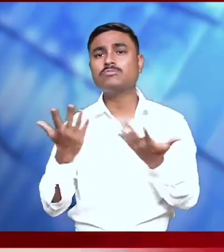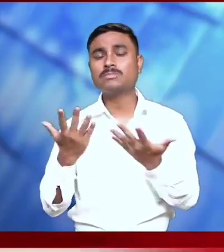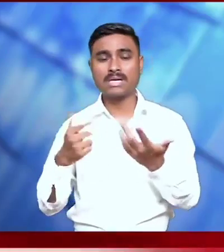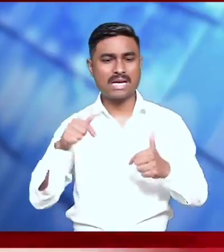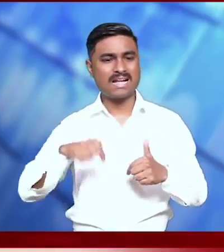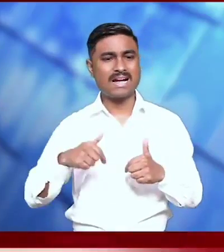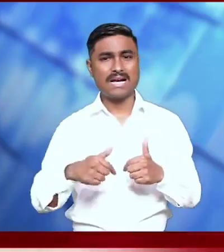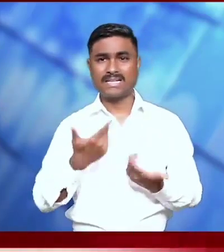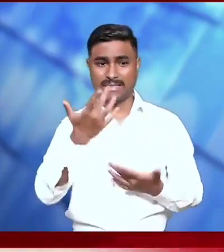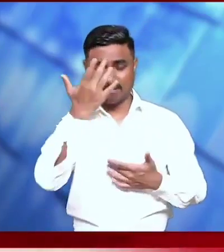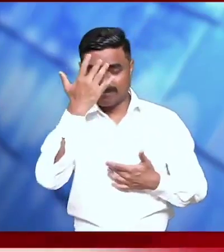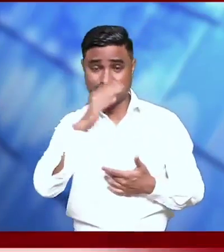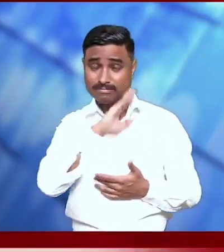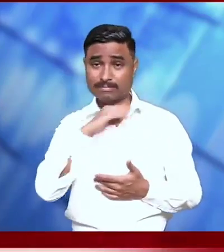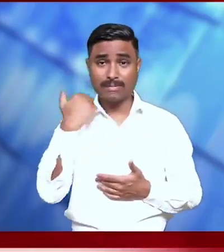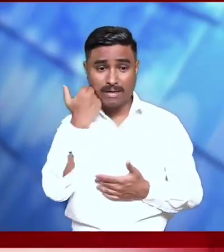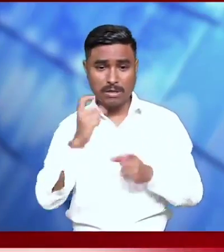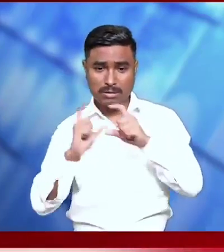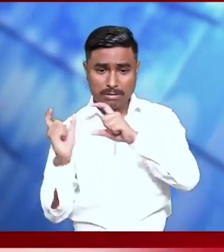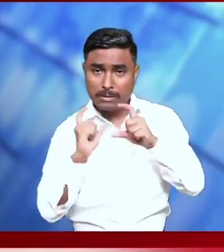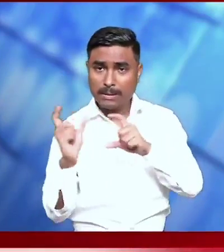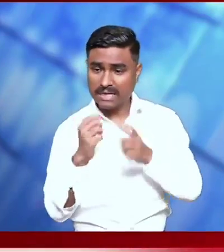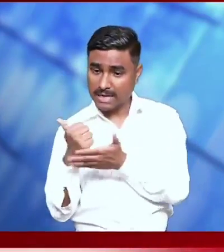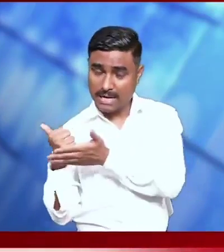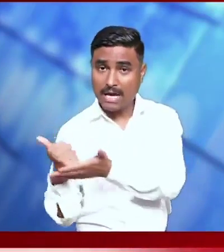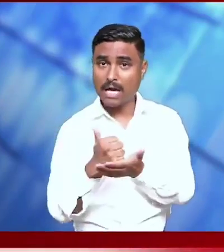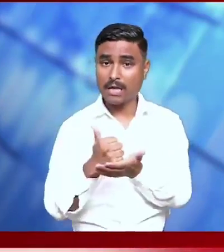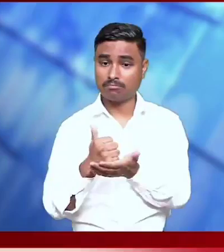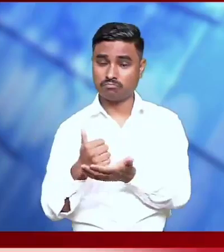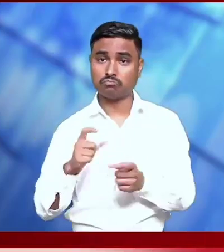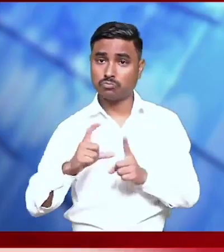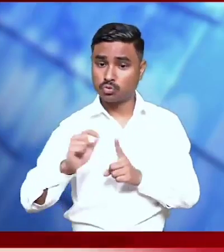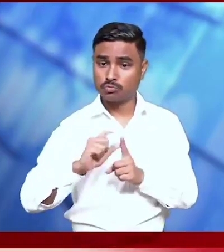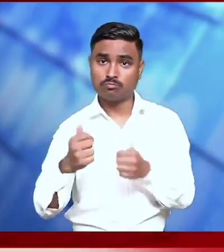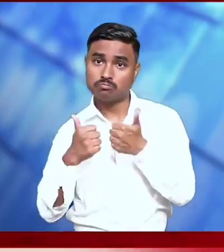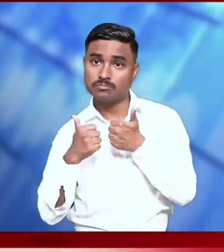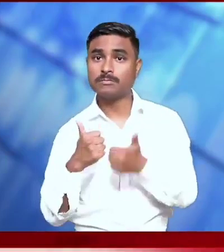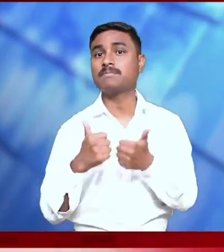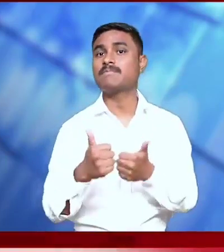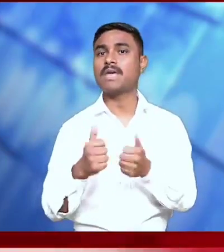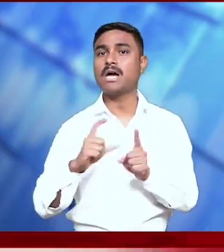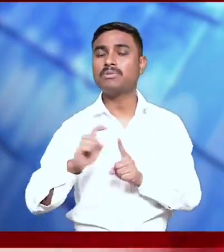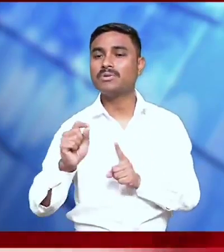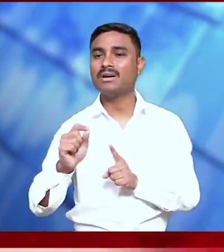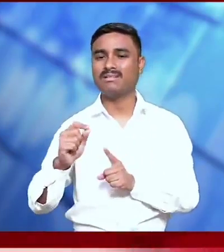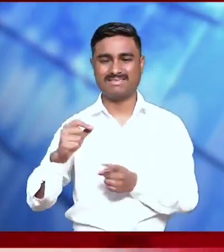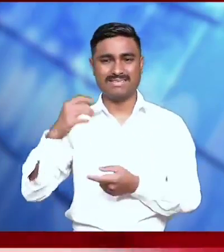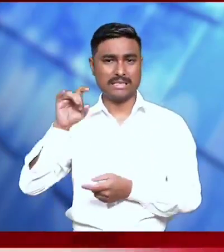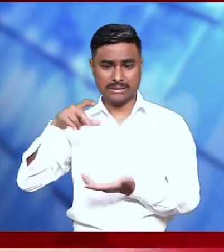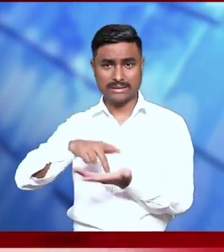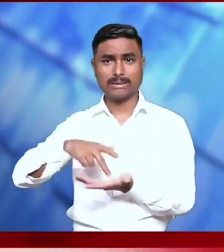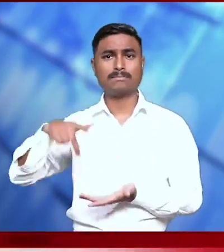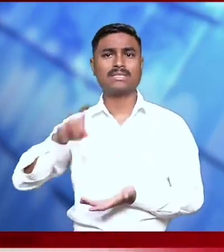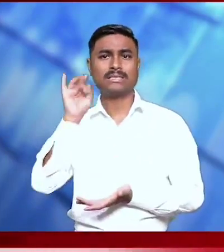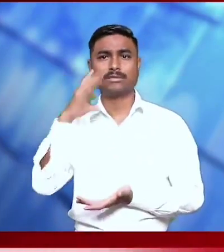Top Performing State for Maximum Saturation of Public Health Care Facility Registry under Ayushman